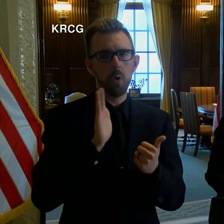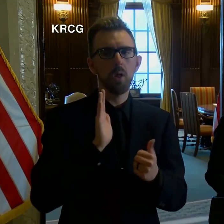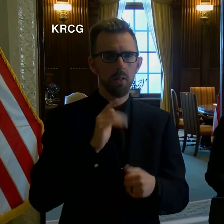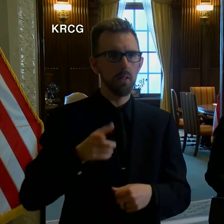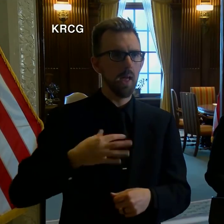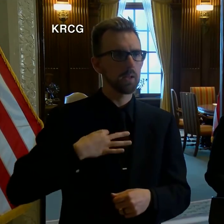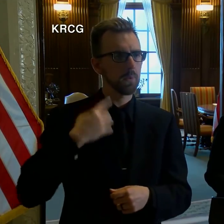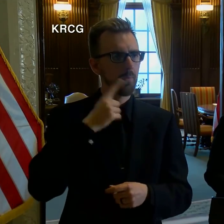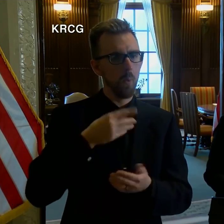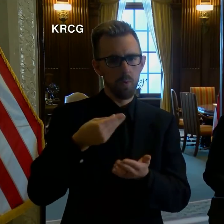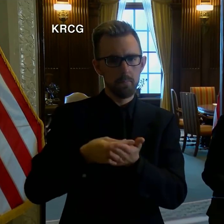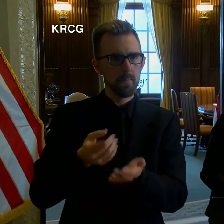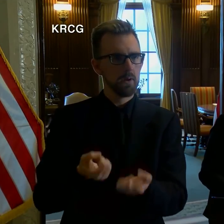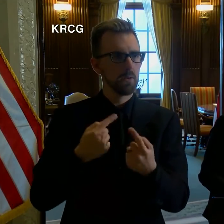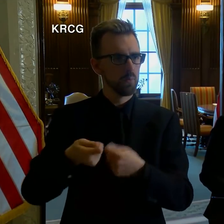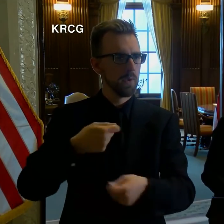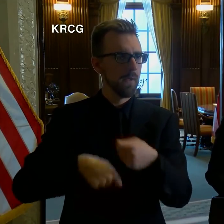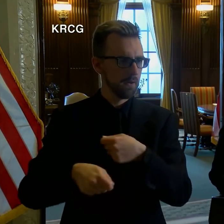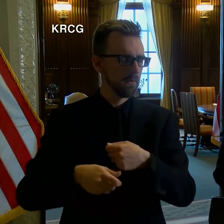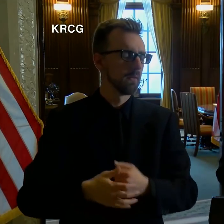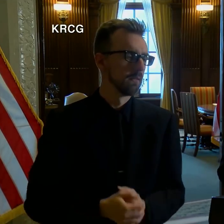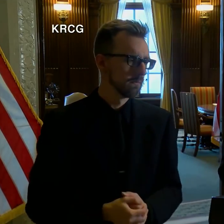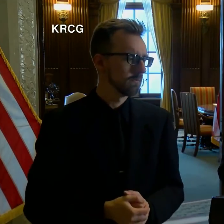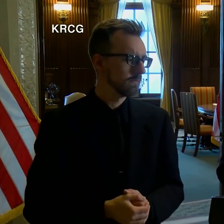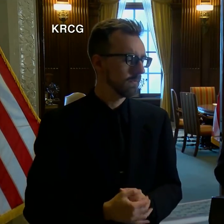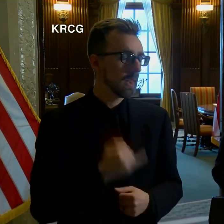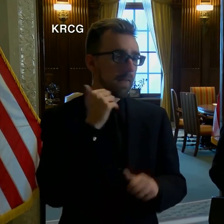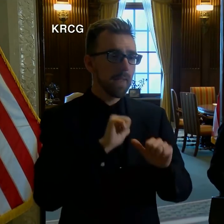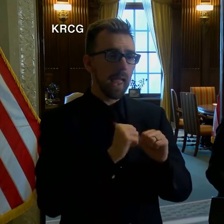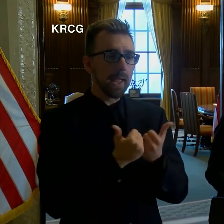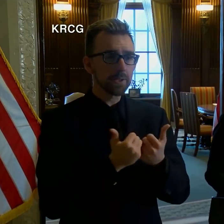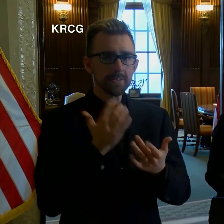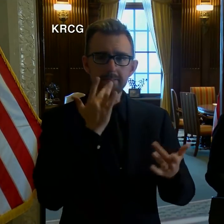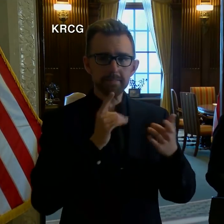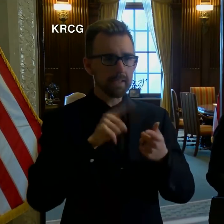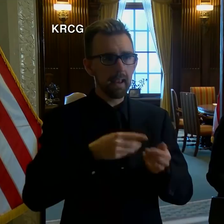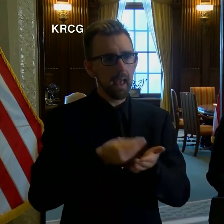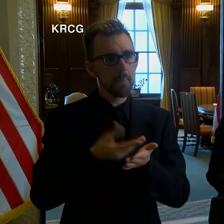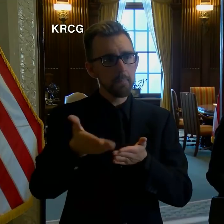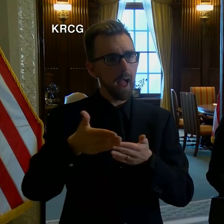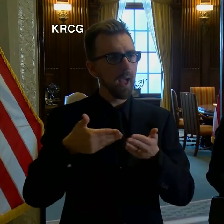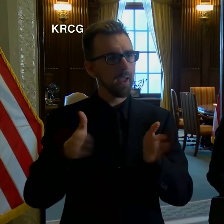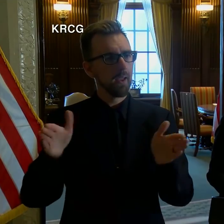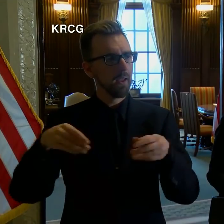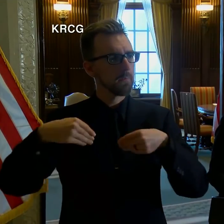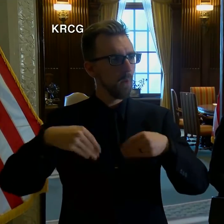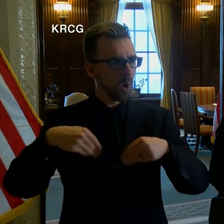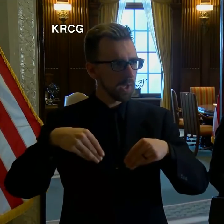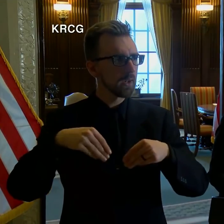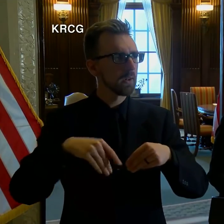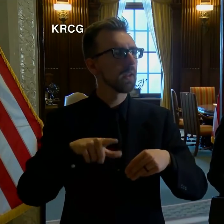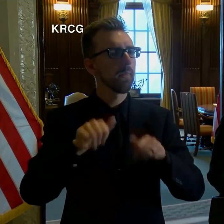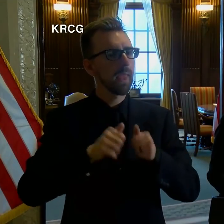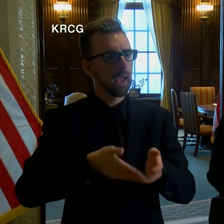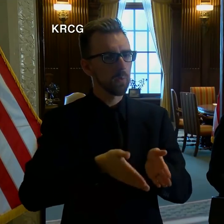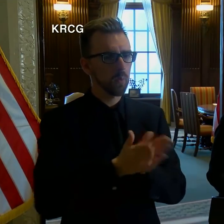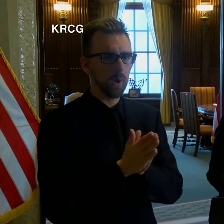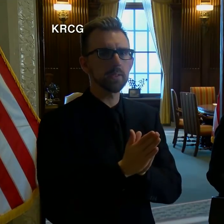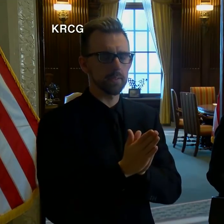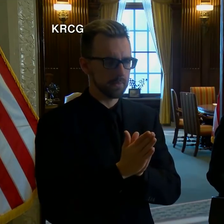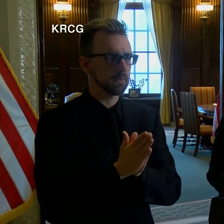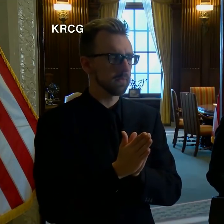for reimbursement. If agencies cannot buy on the open market, requests can be made